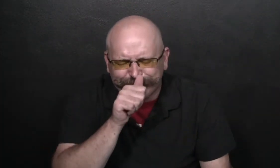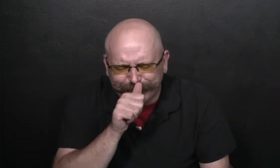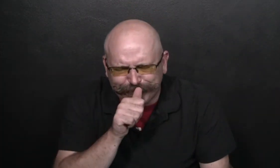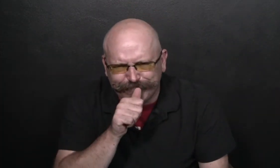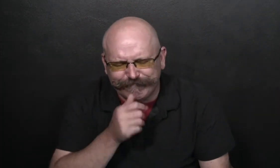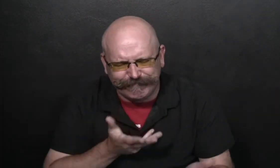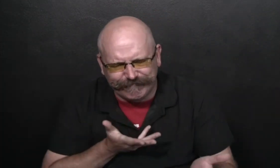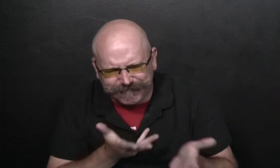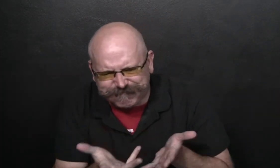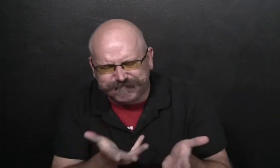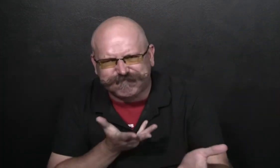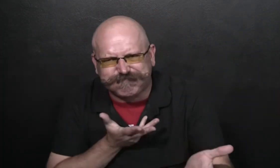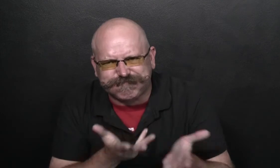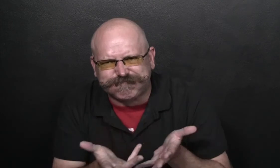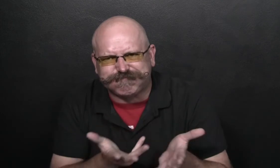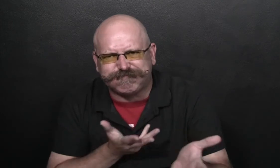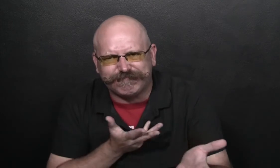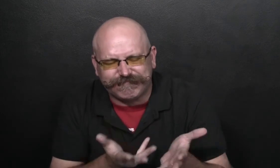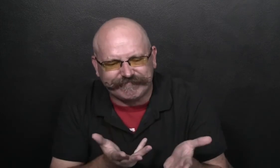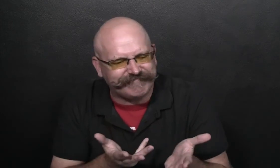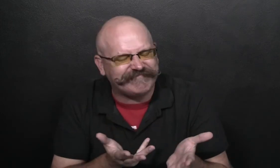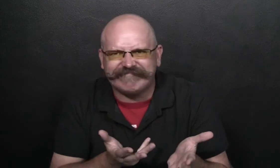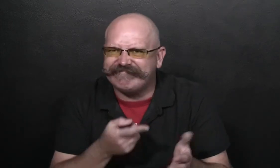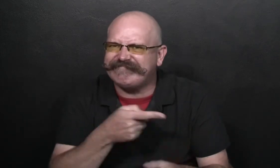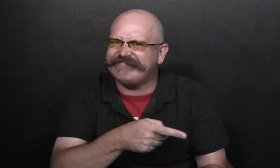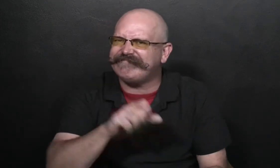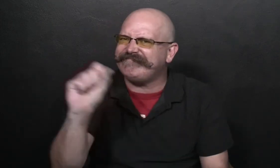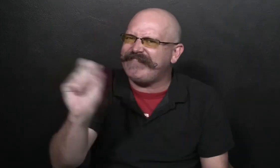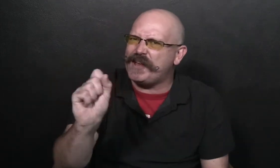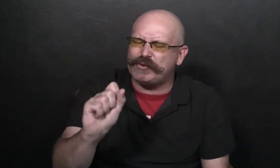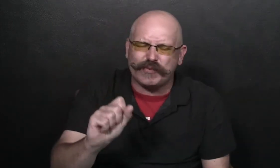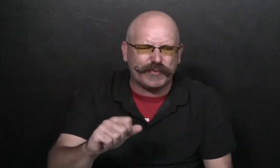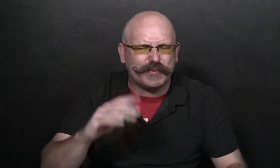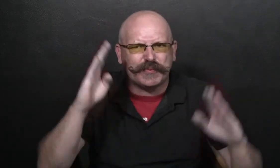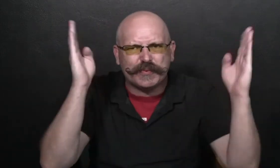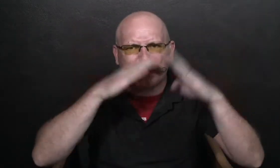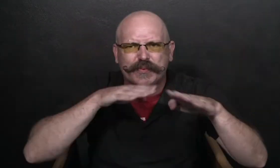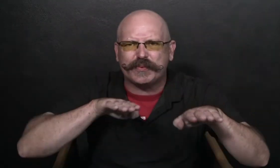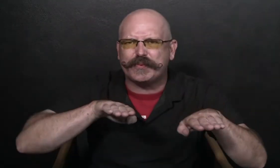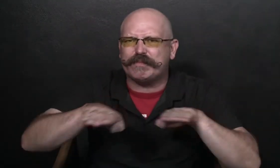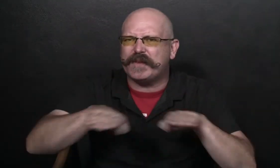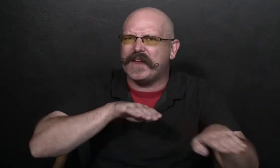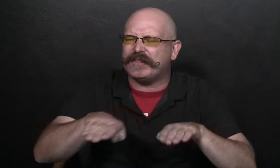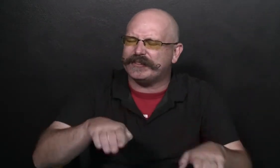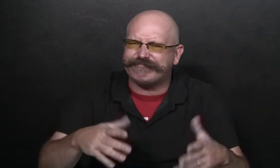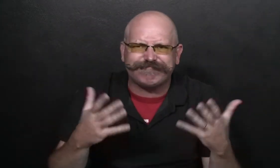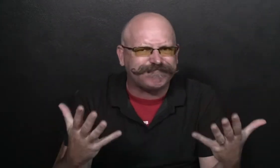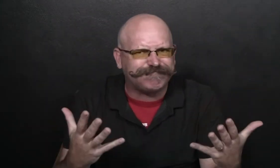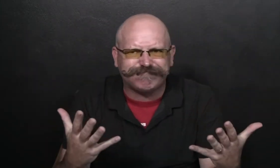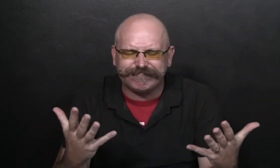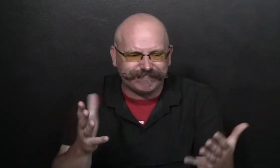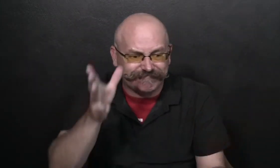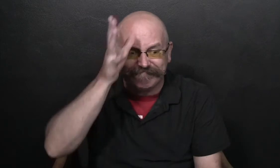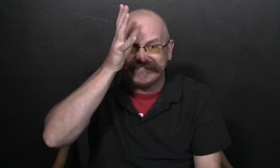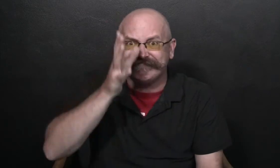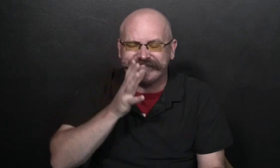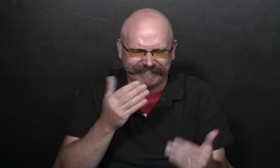His parents tried to be patient, but when Sam misbehaved, they sometimes